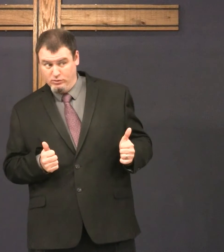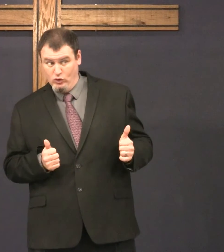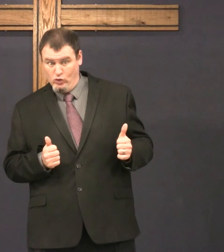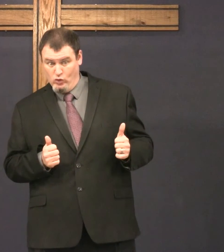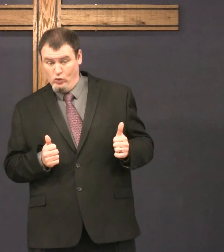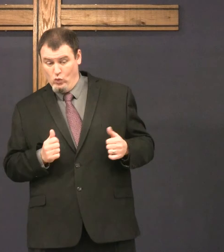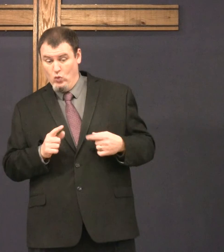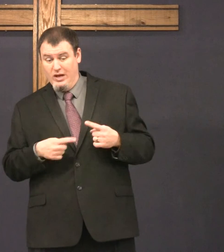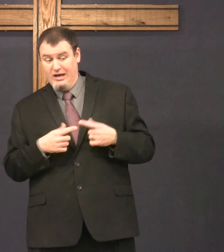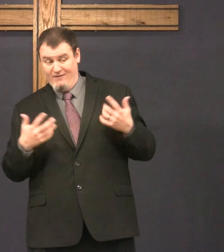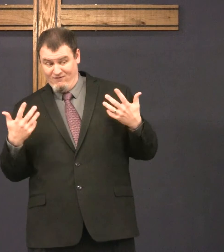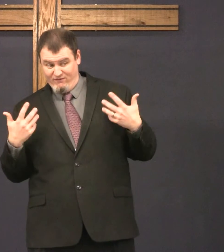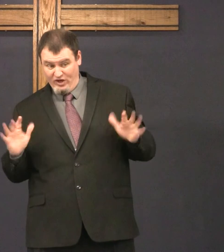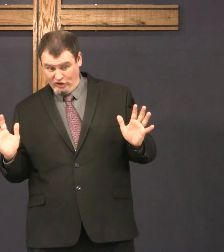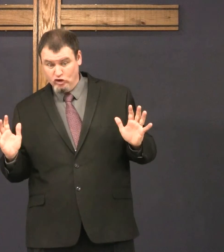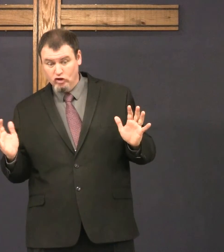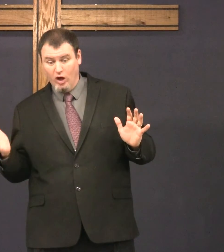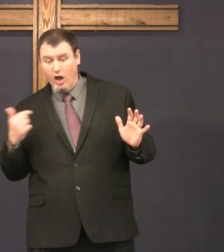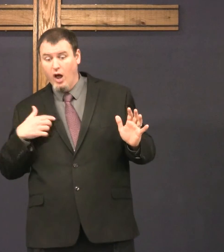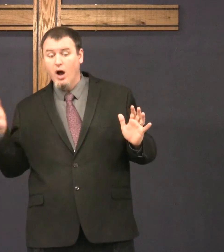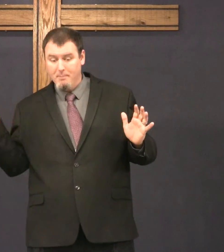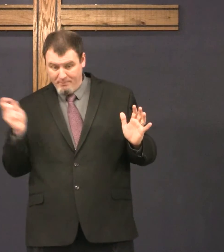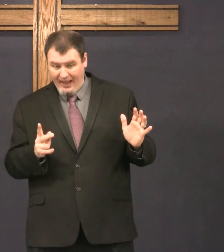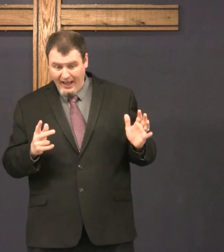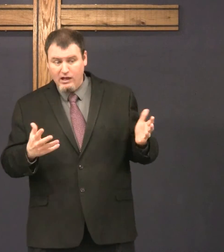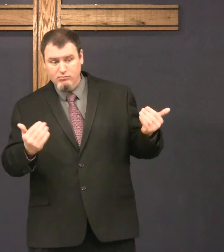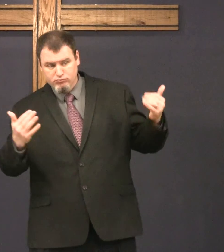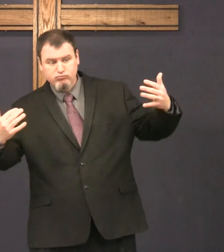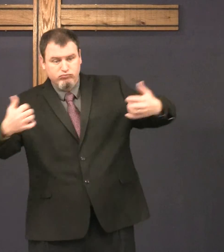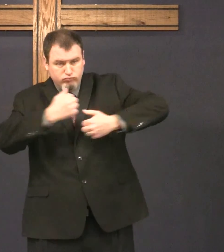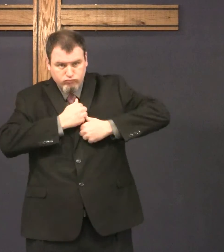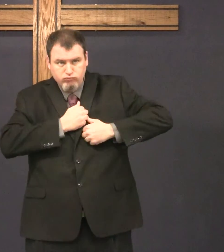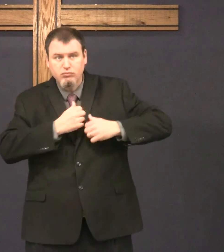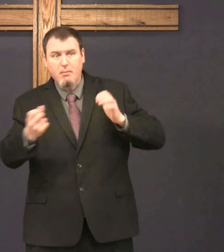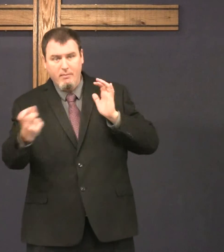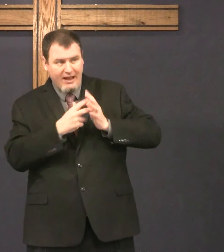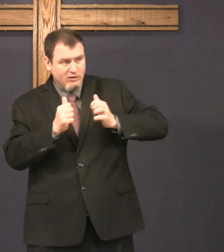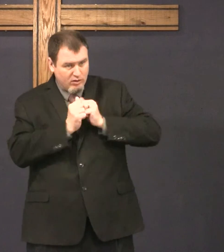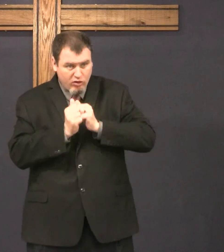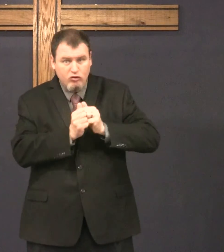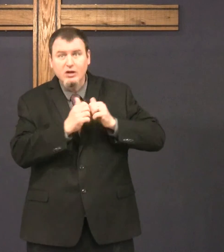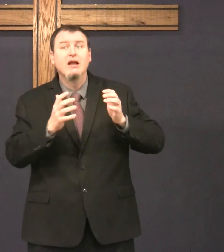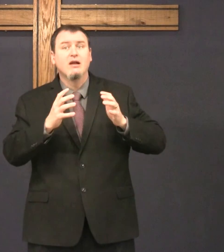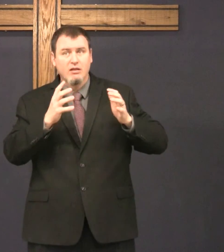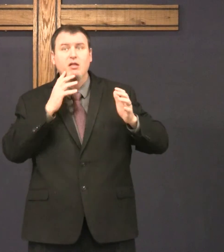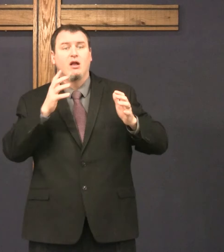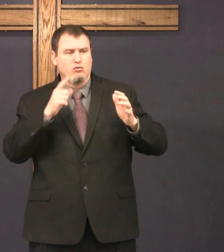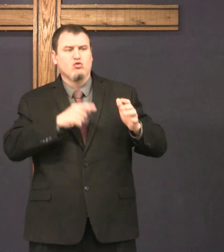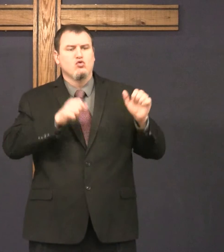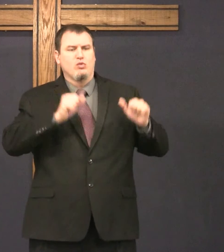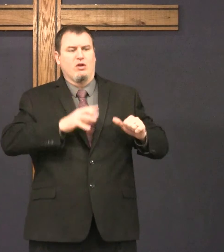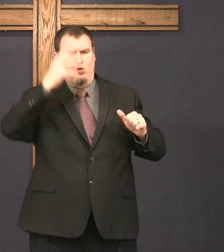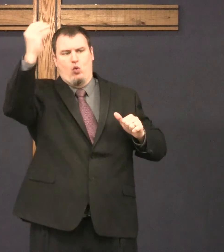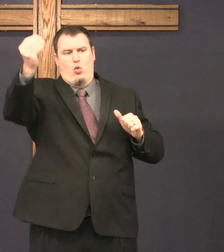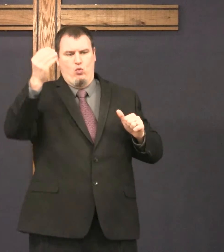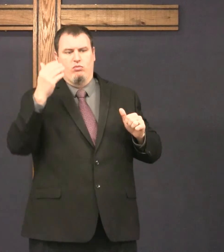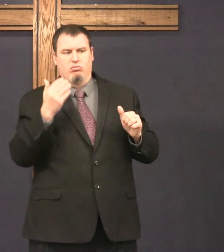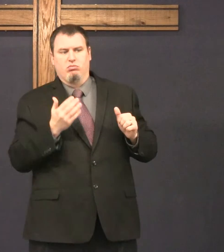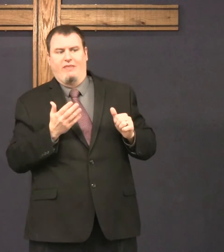place for you. And when I'm done, I'll come back. And I'll take you to myself and take you with me. So